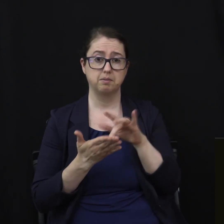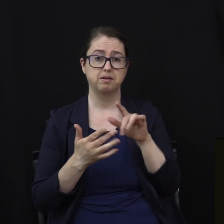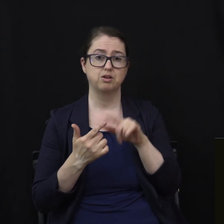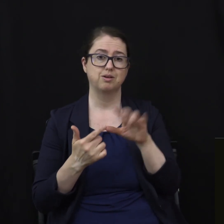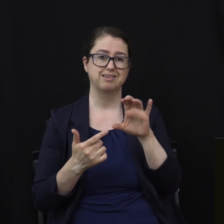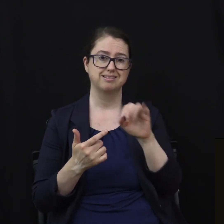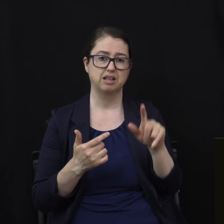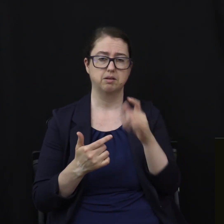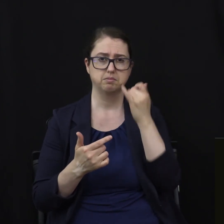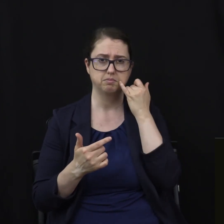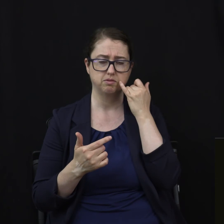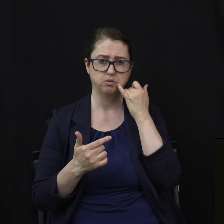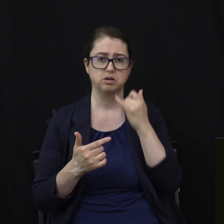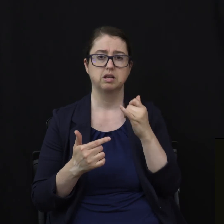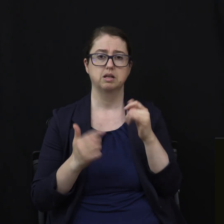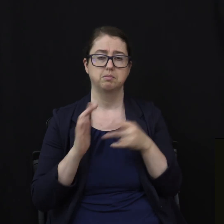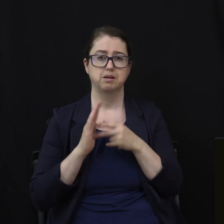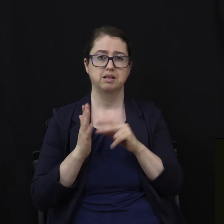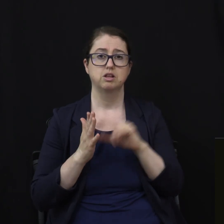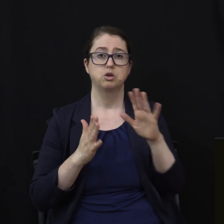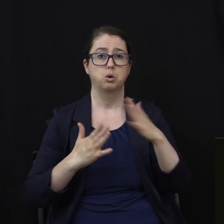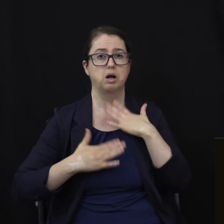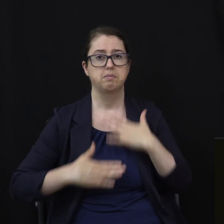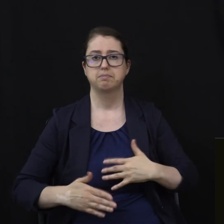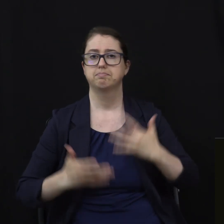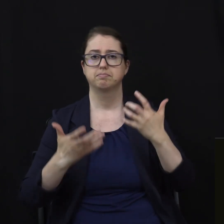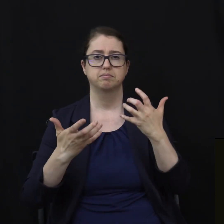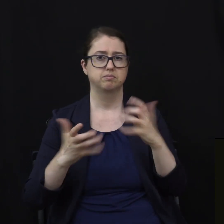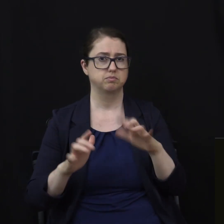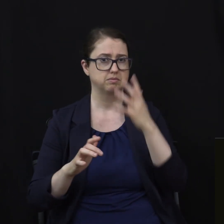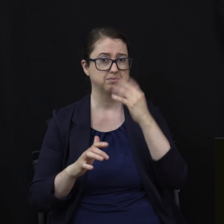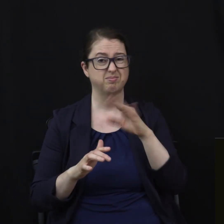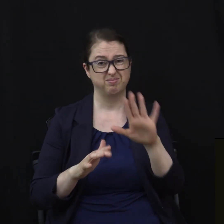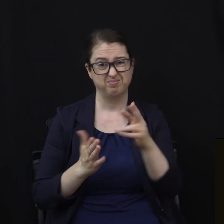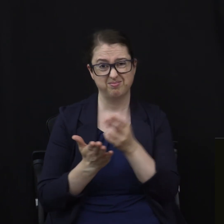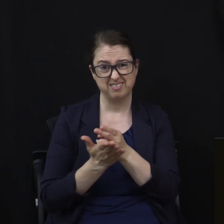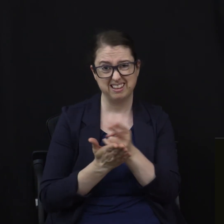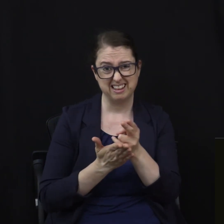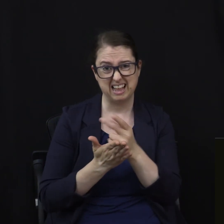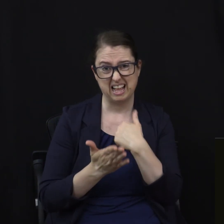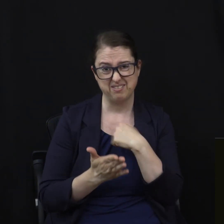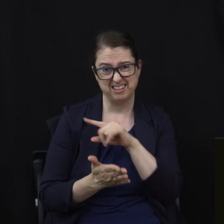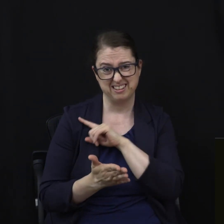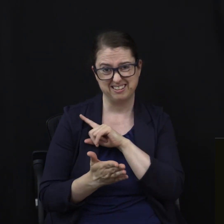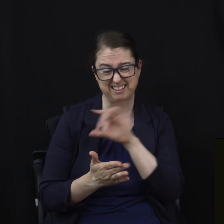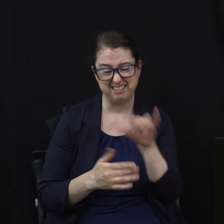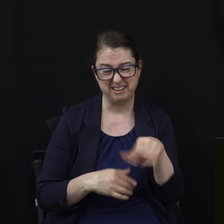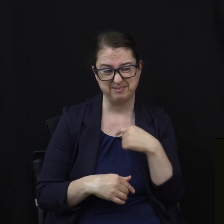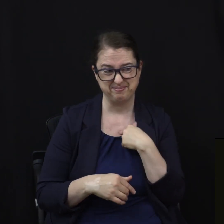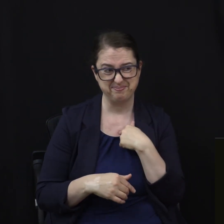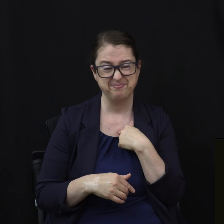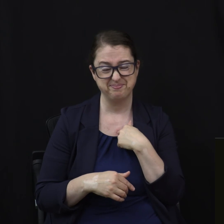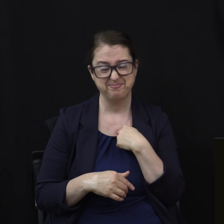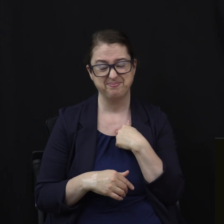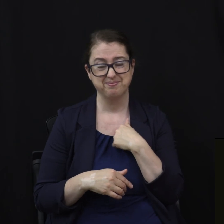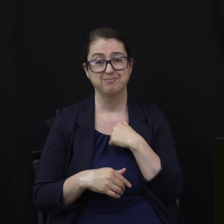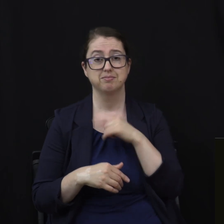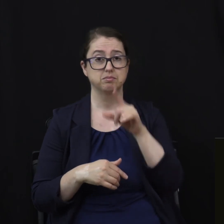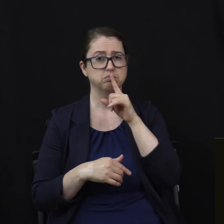body from wanting to fall asleep. Now, I'll be honest, I've been guilty of that one. Stick to a schedule. The sleep